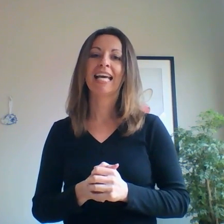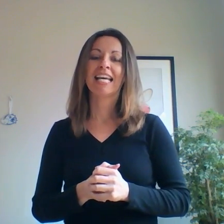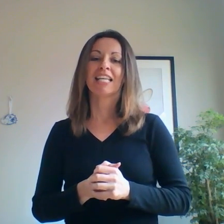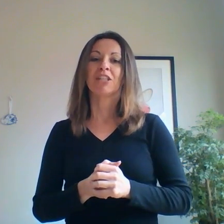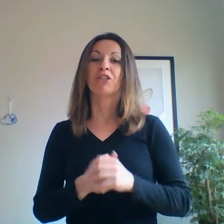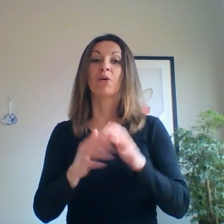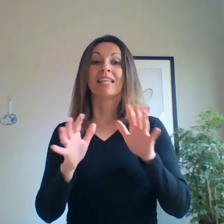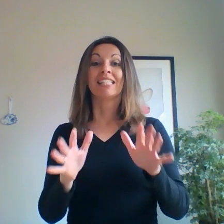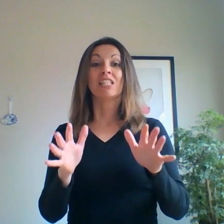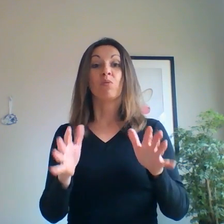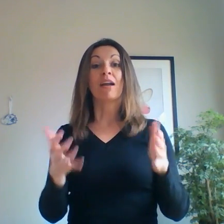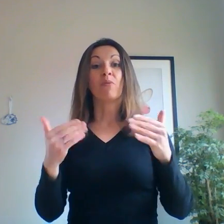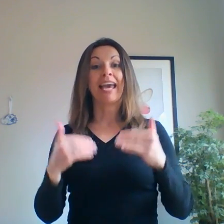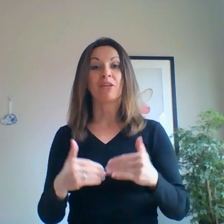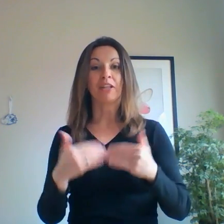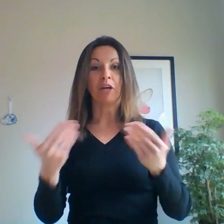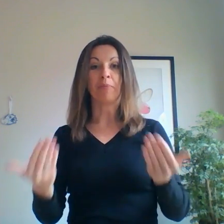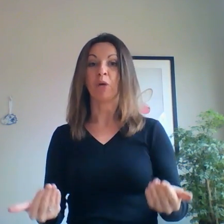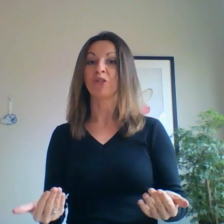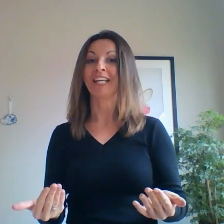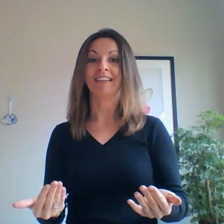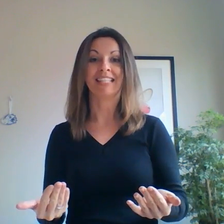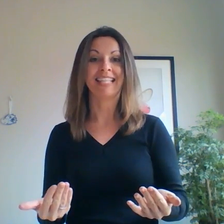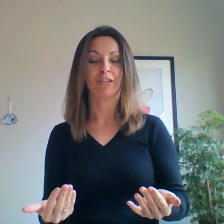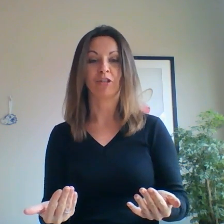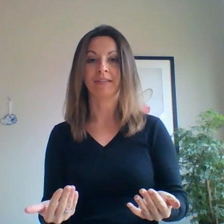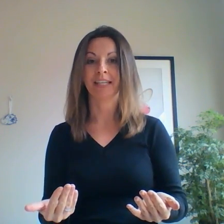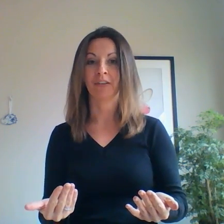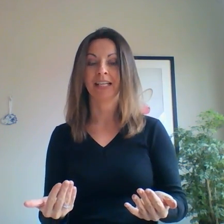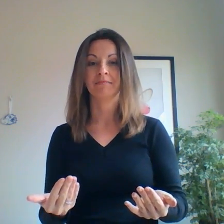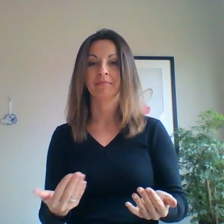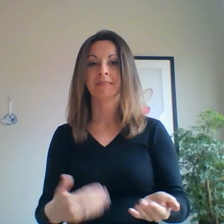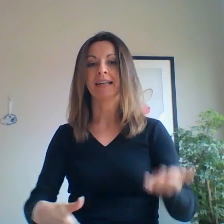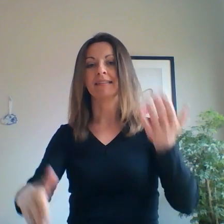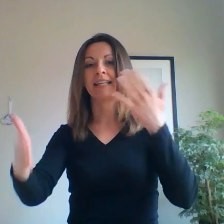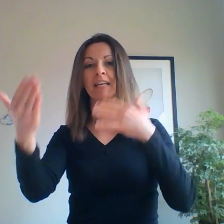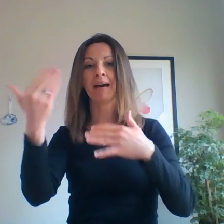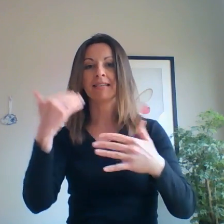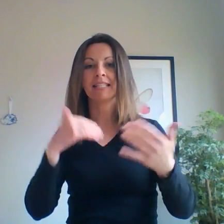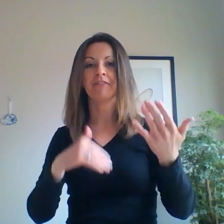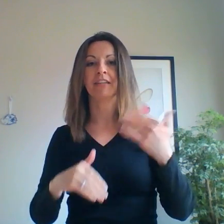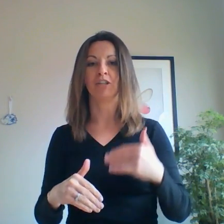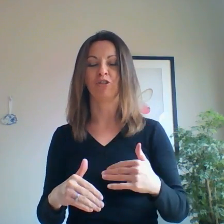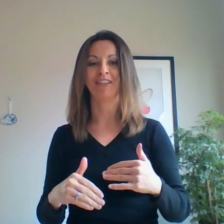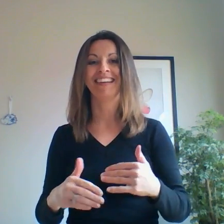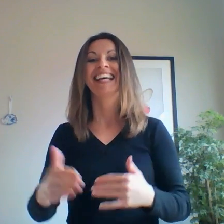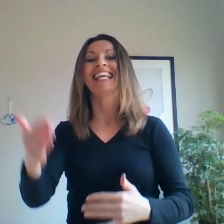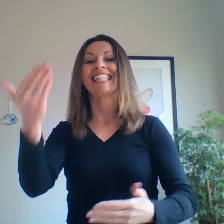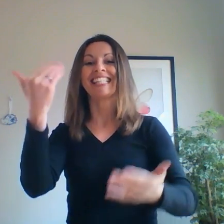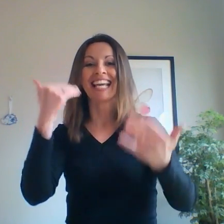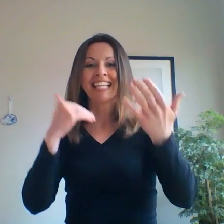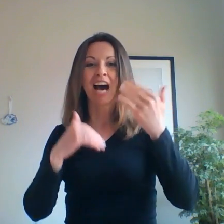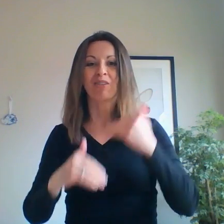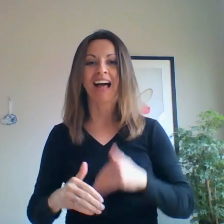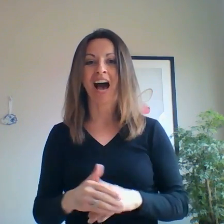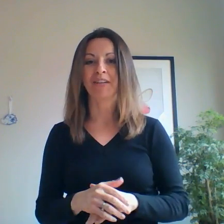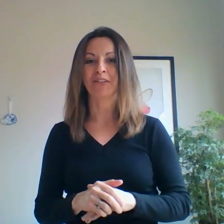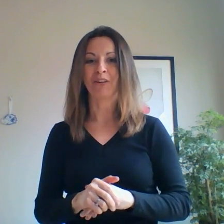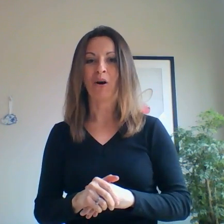So this is one way you can approach signal detection theory. Kind of think about the definition, say it out loud in your own